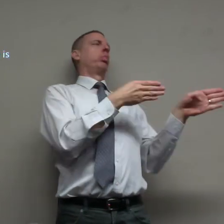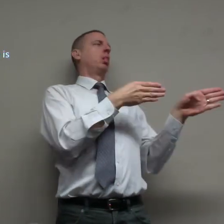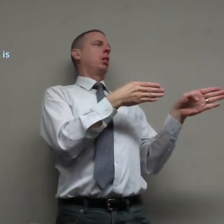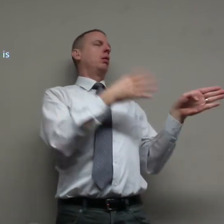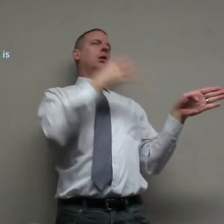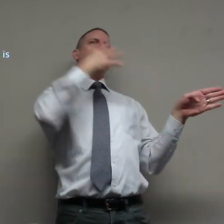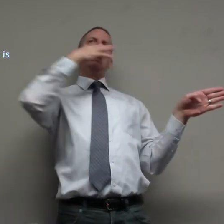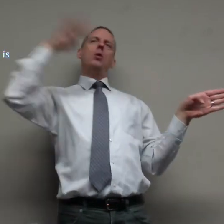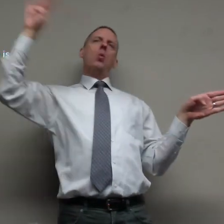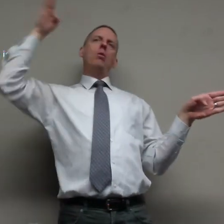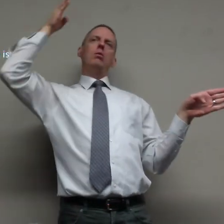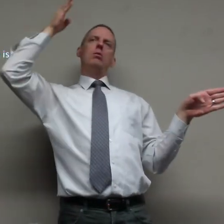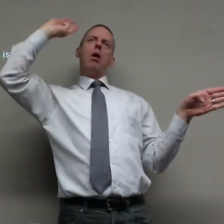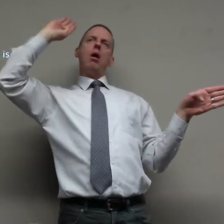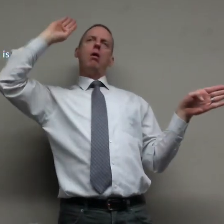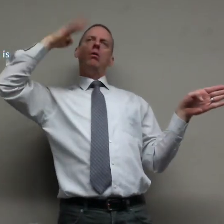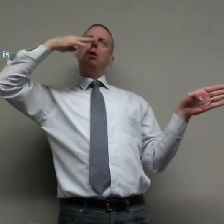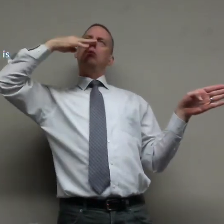stray I'll ignore God